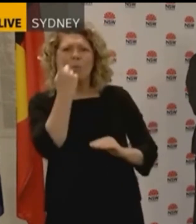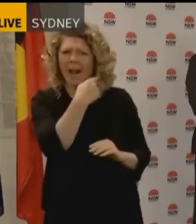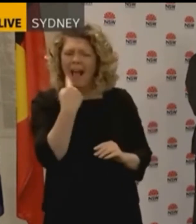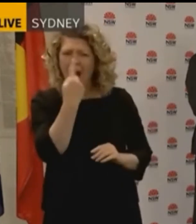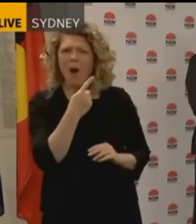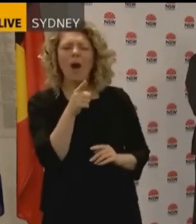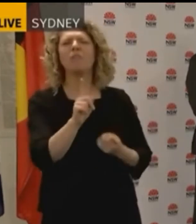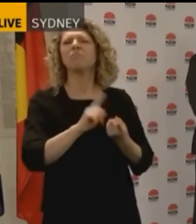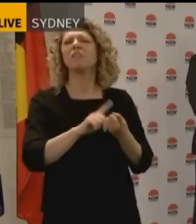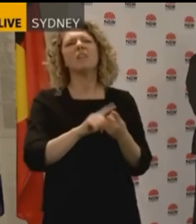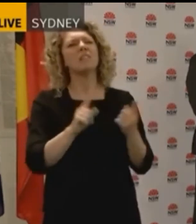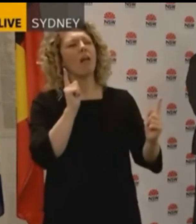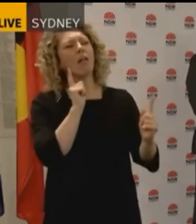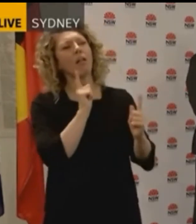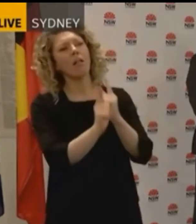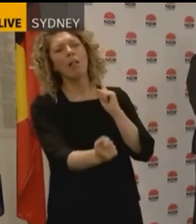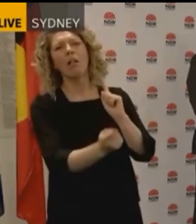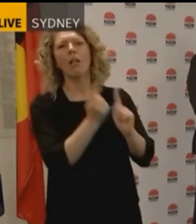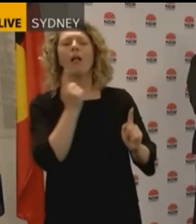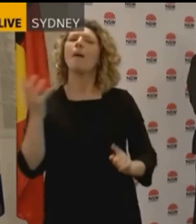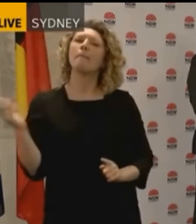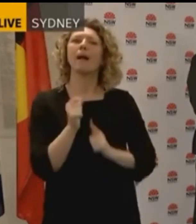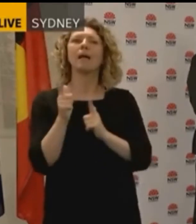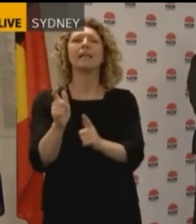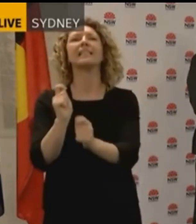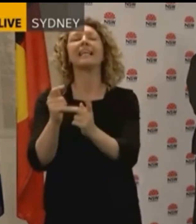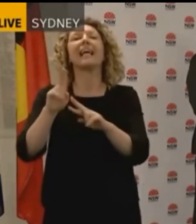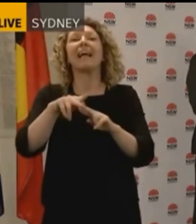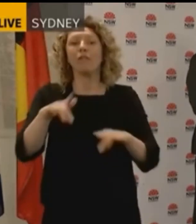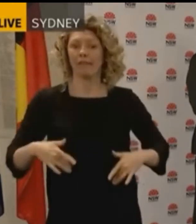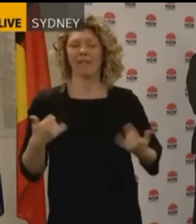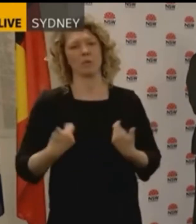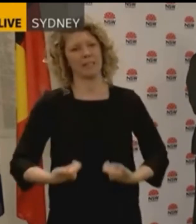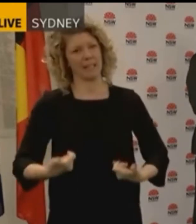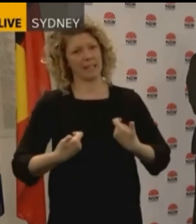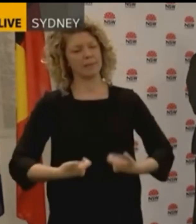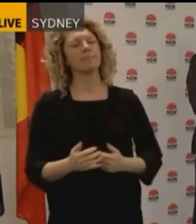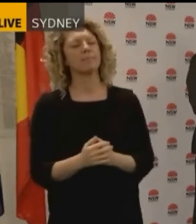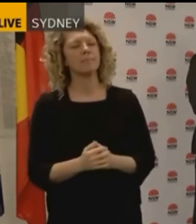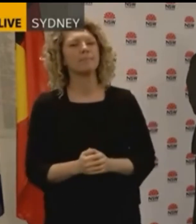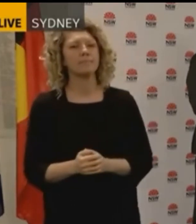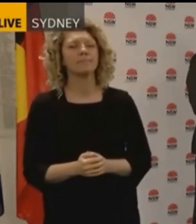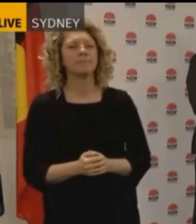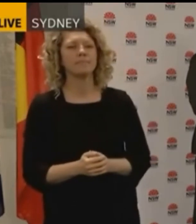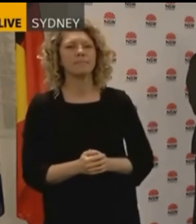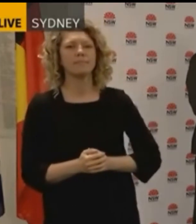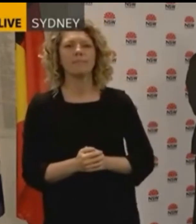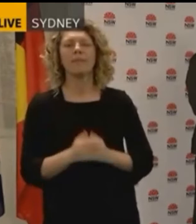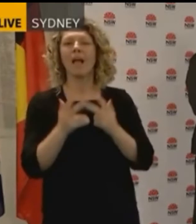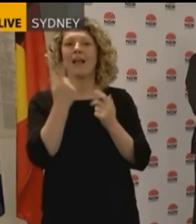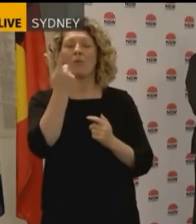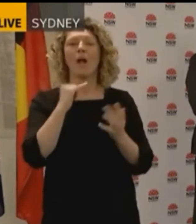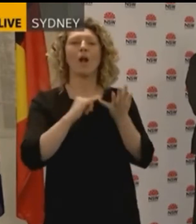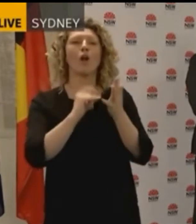this time are considered casual contacts and must be tested if they had any symptoms at all. Spotlight